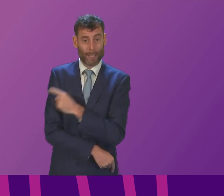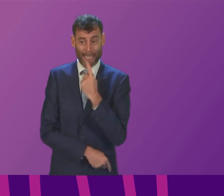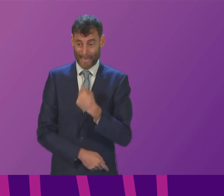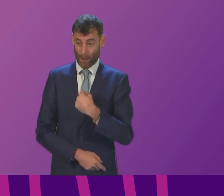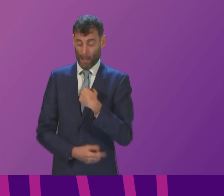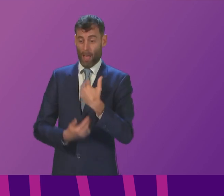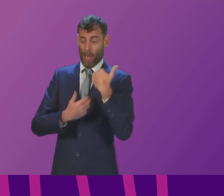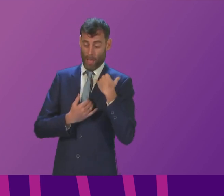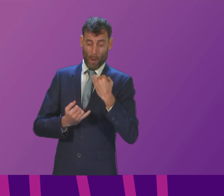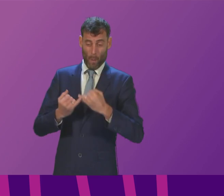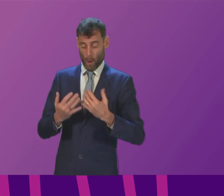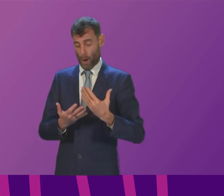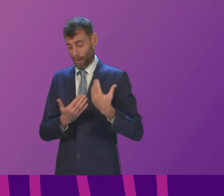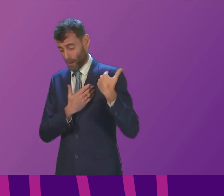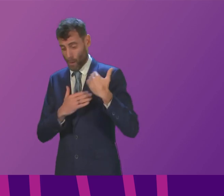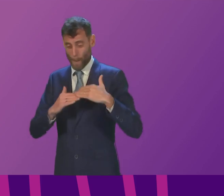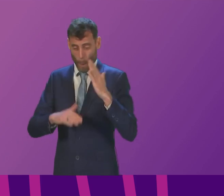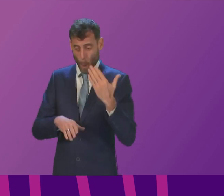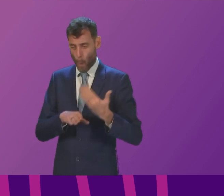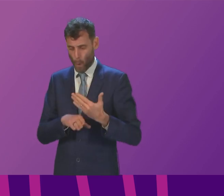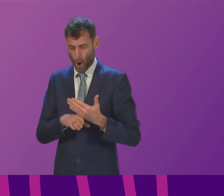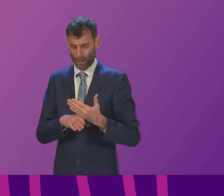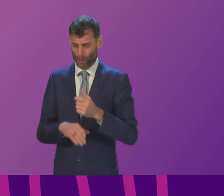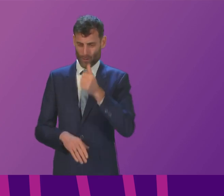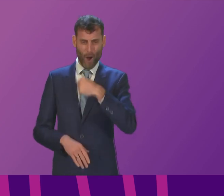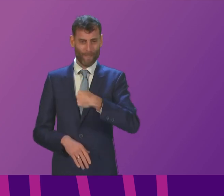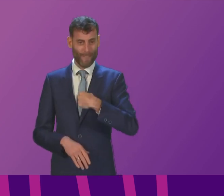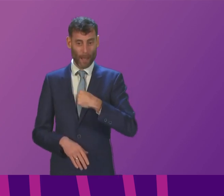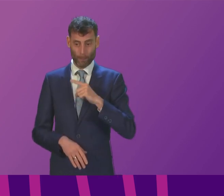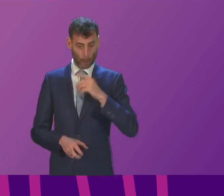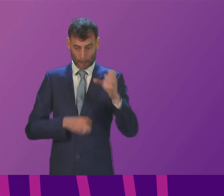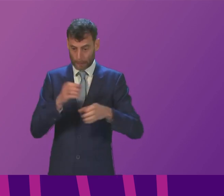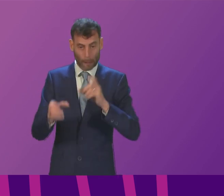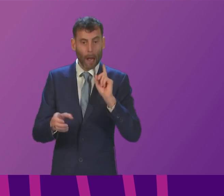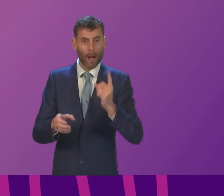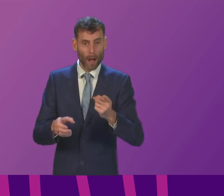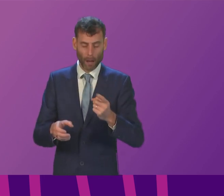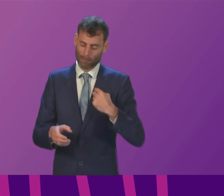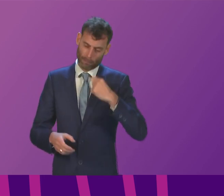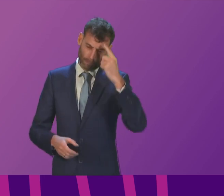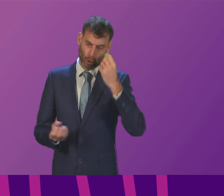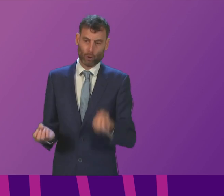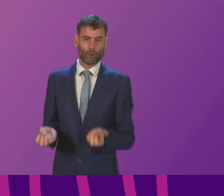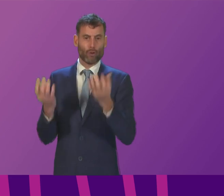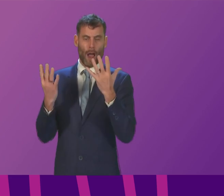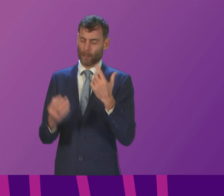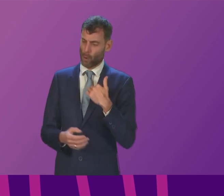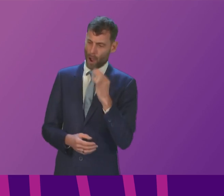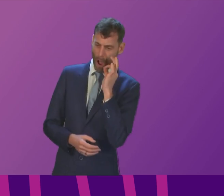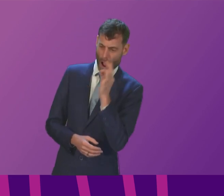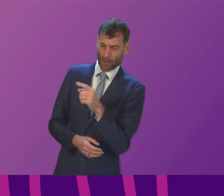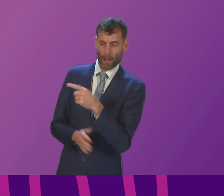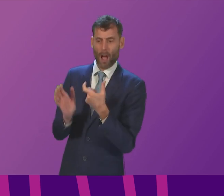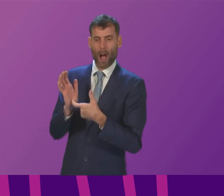pressure and that is why they are currently considering industrial action so can the first minister tell me when she will engage with the RCN's demands to pay our nurses